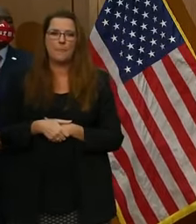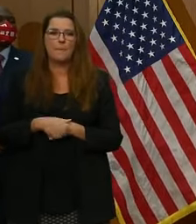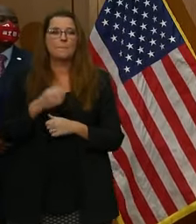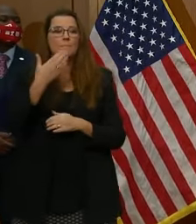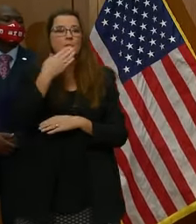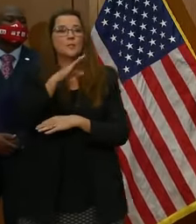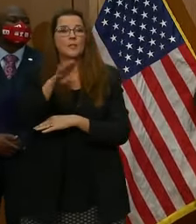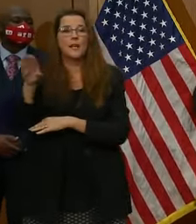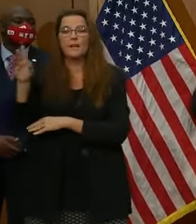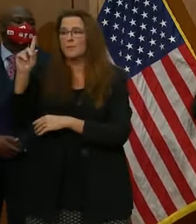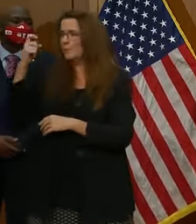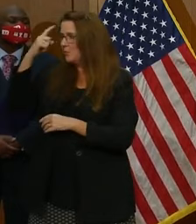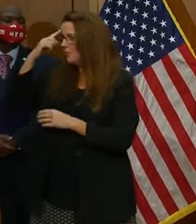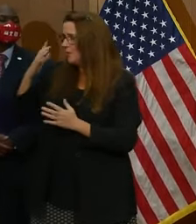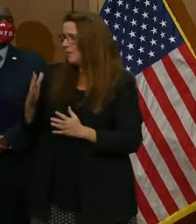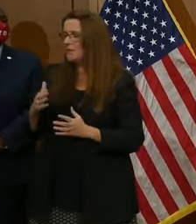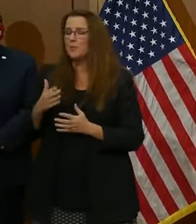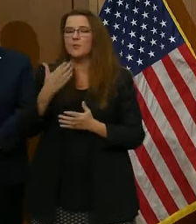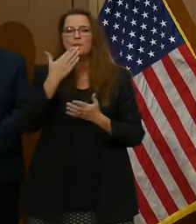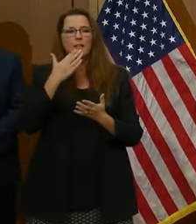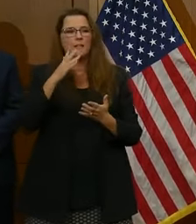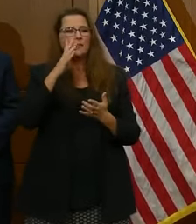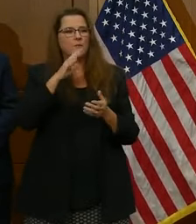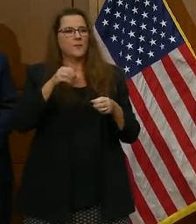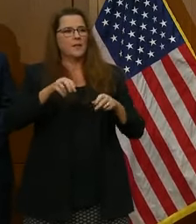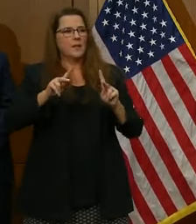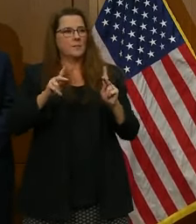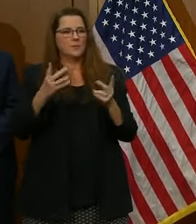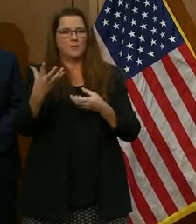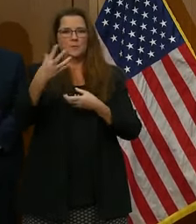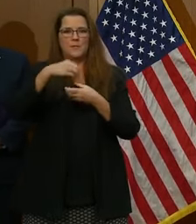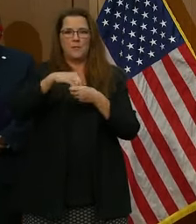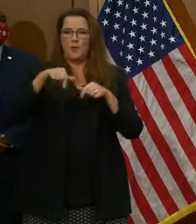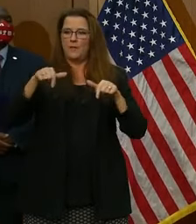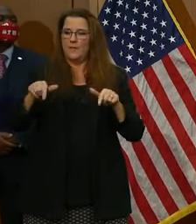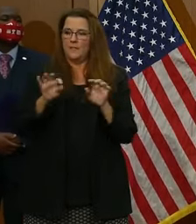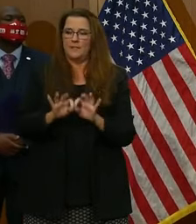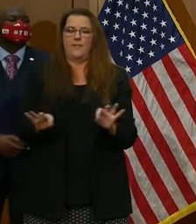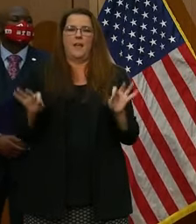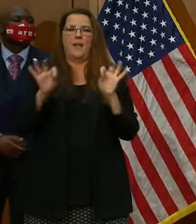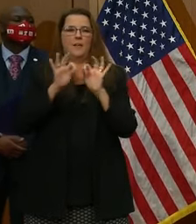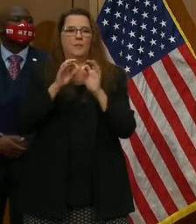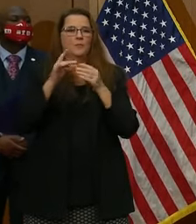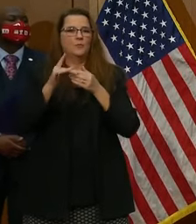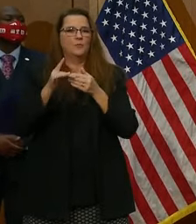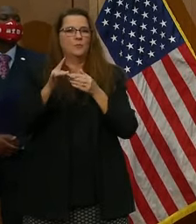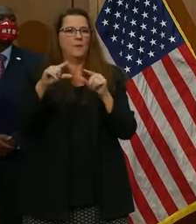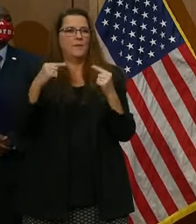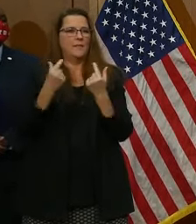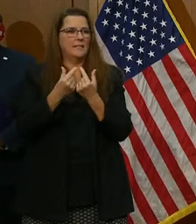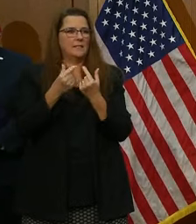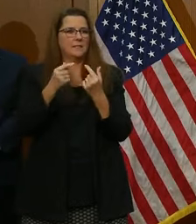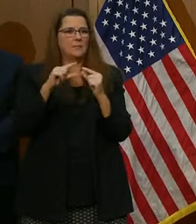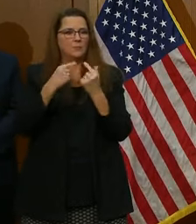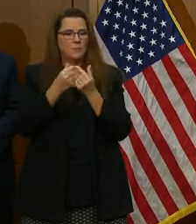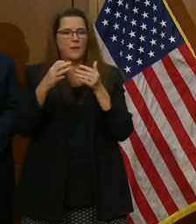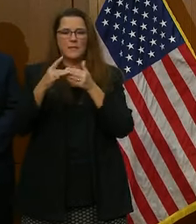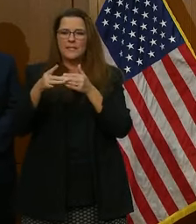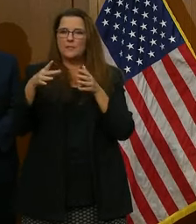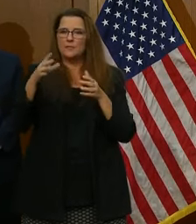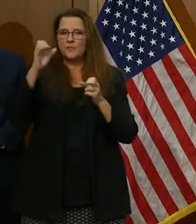Good afternoon, Governor, and I thank you for the opportunity to be part of a very valuable group of leaders in education and in our Commonwealth.